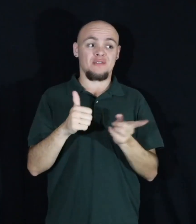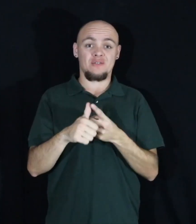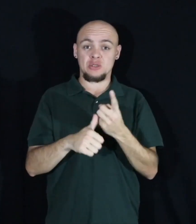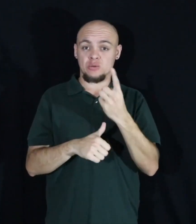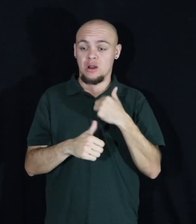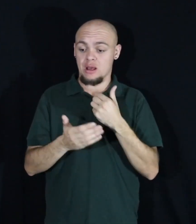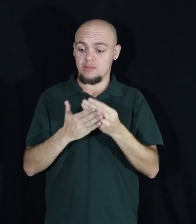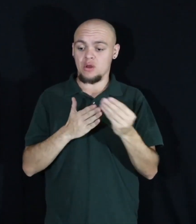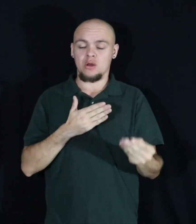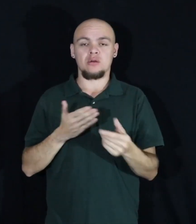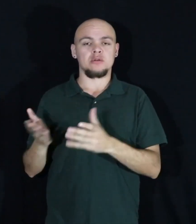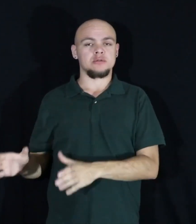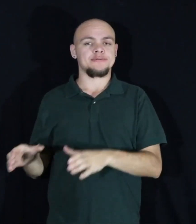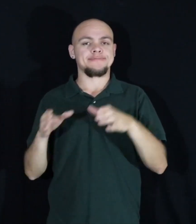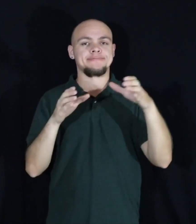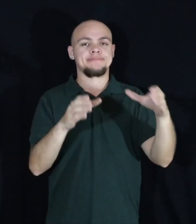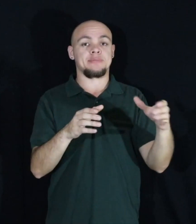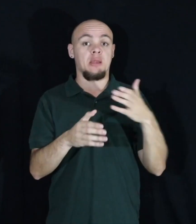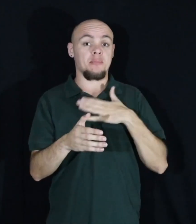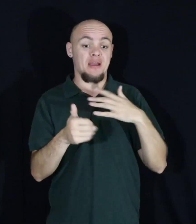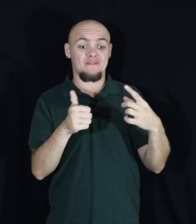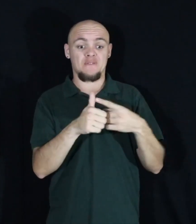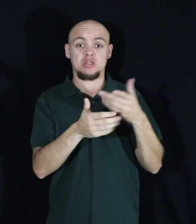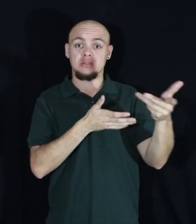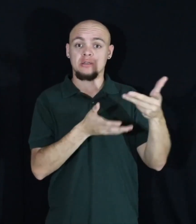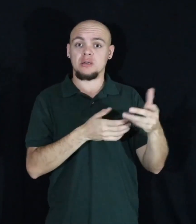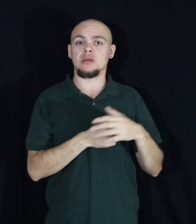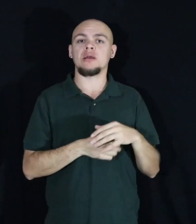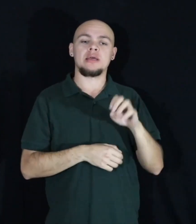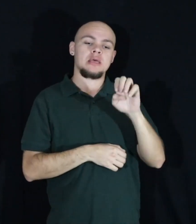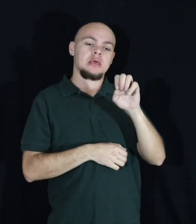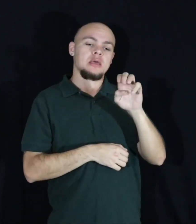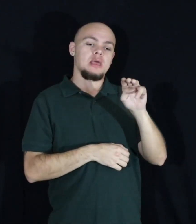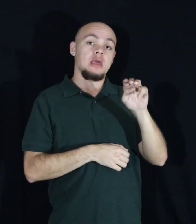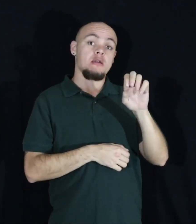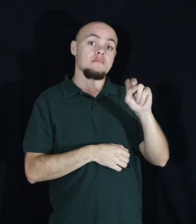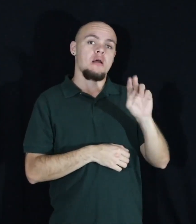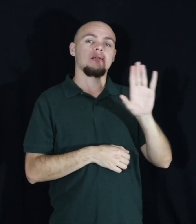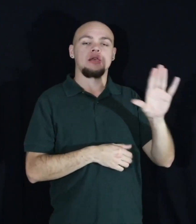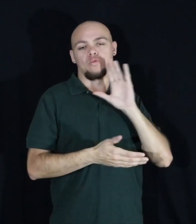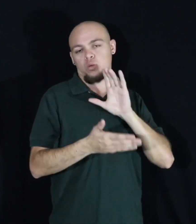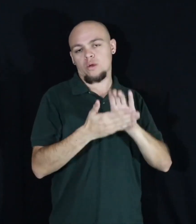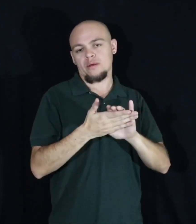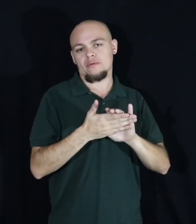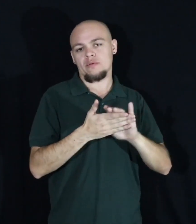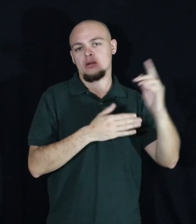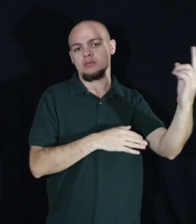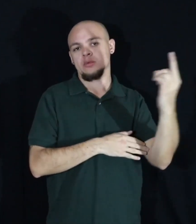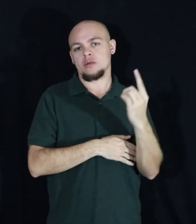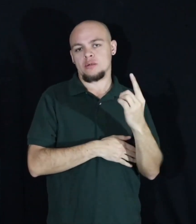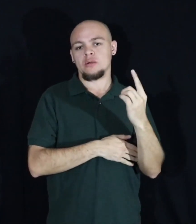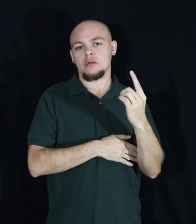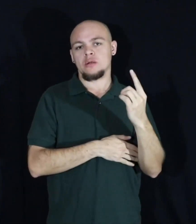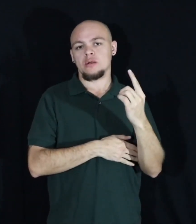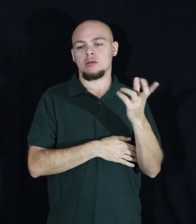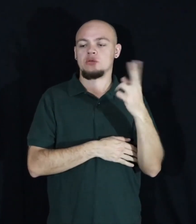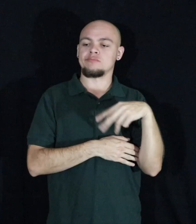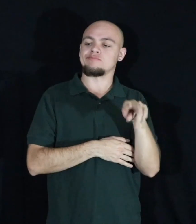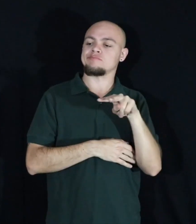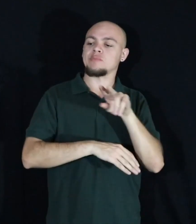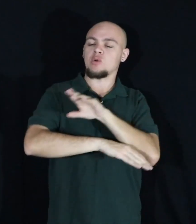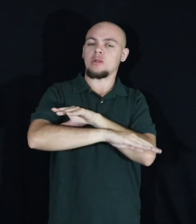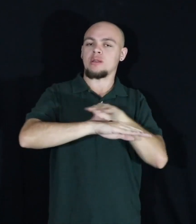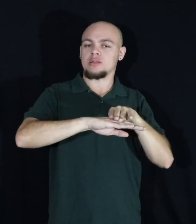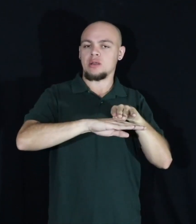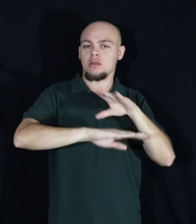him. So it was my first interaction with him. Iman, his stunning wife, comes into a gallery I'm working for. I'm rather bored standing at the front desk.